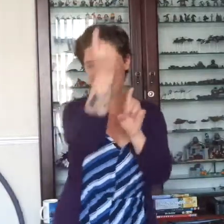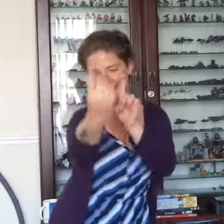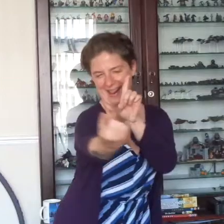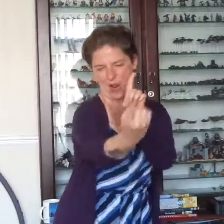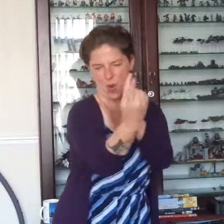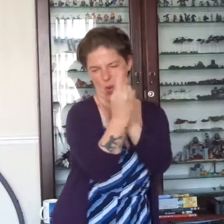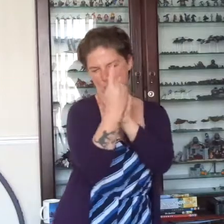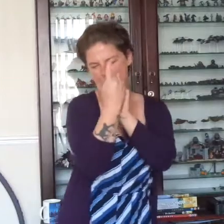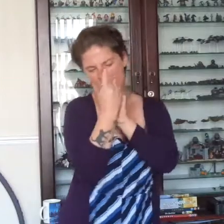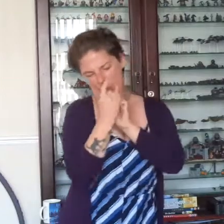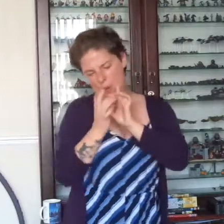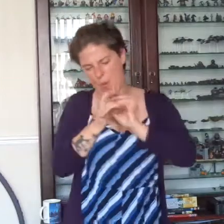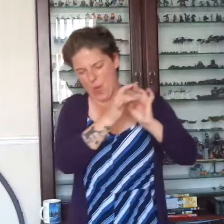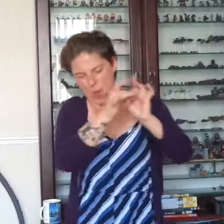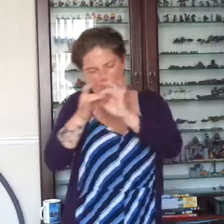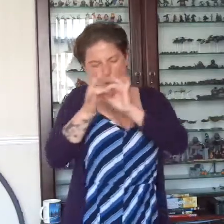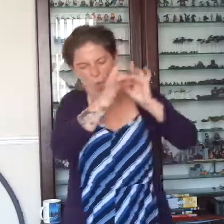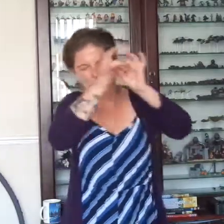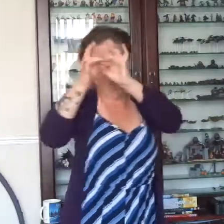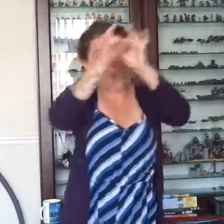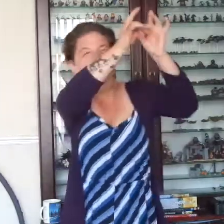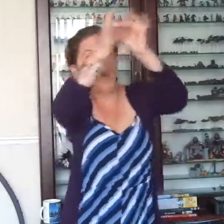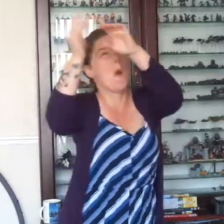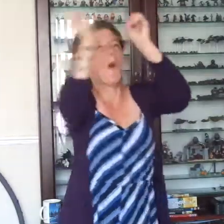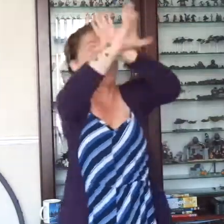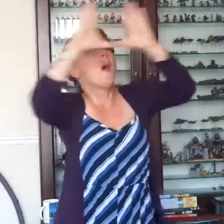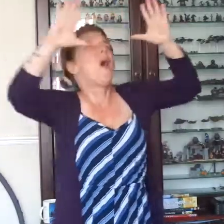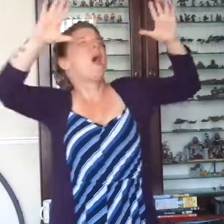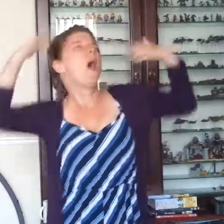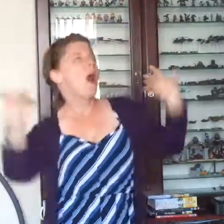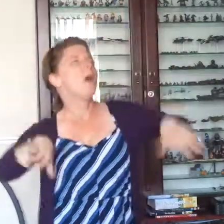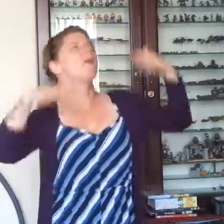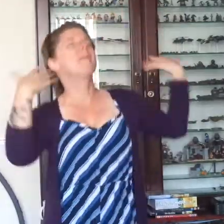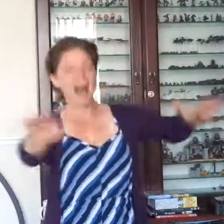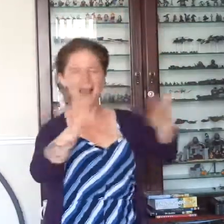come a long way And if this is only the beginning of my life